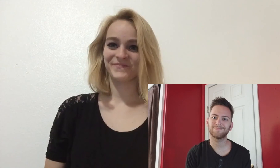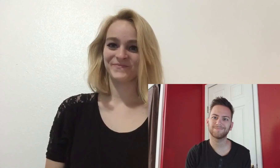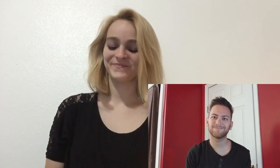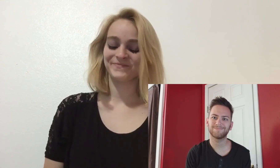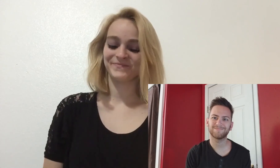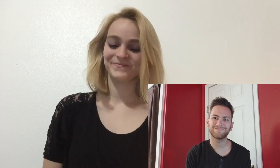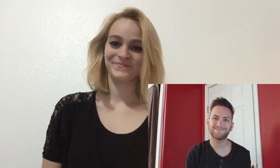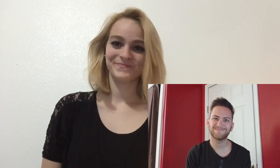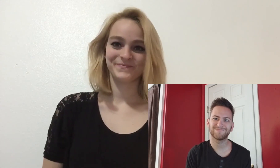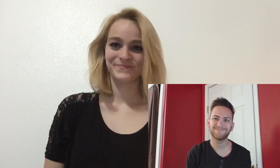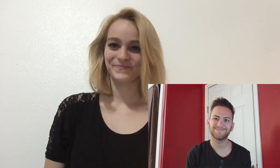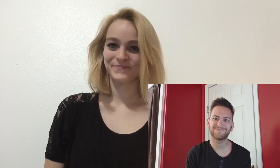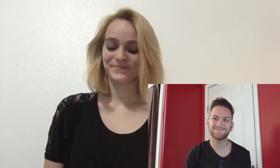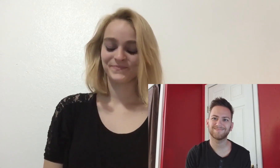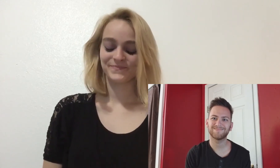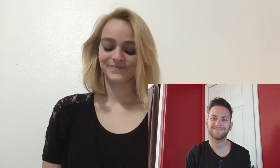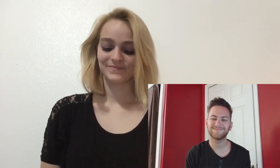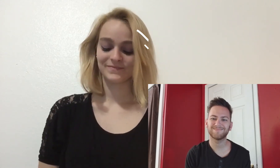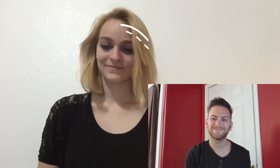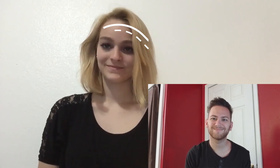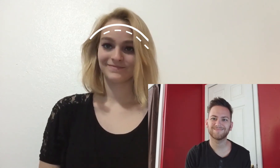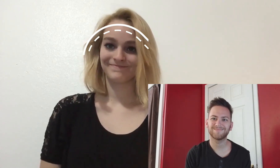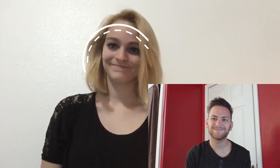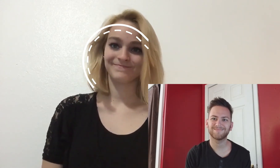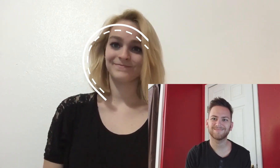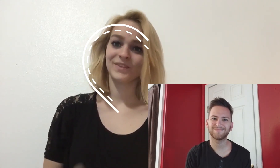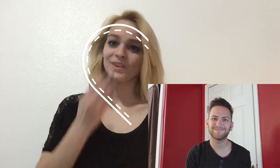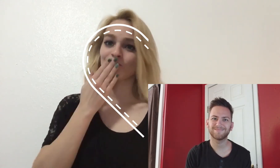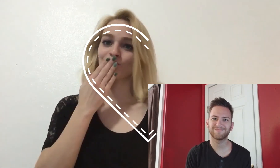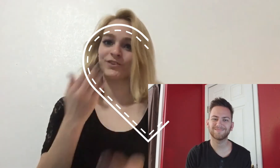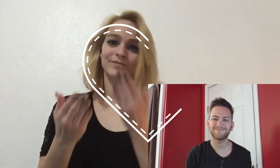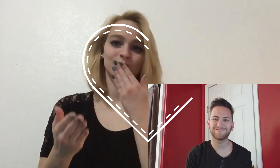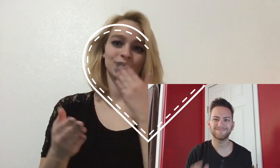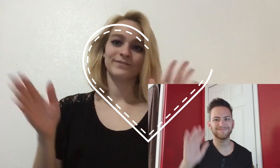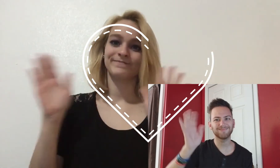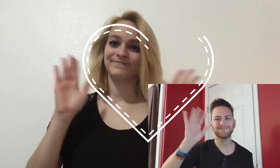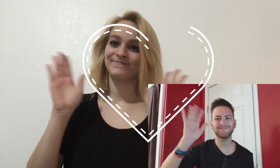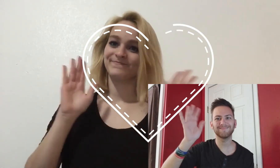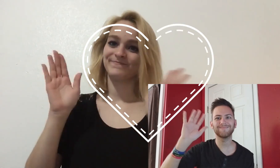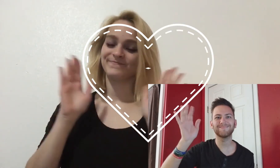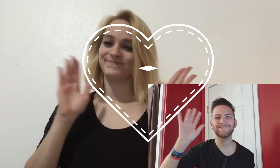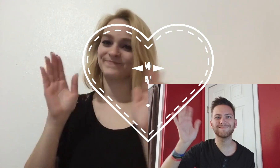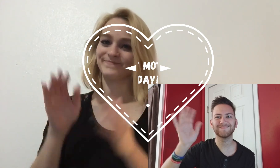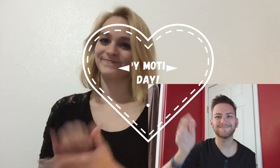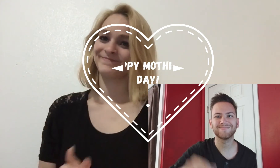Oh my God. here.